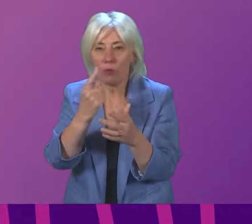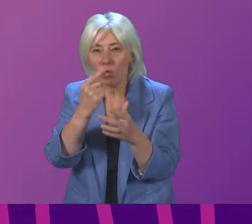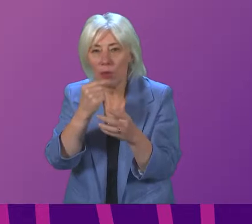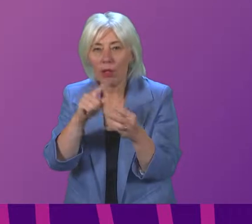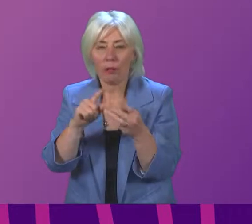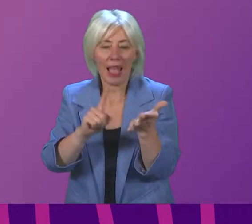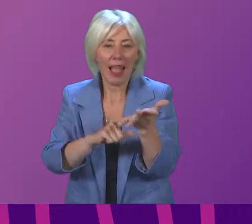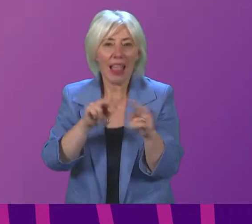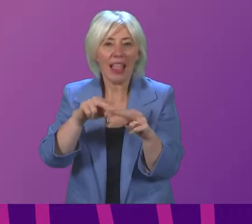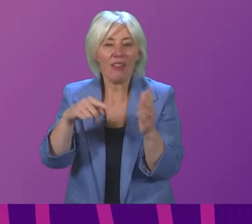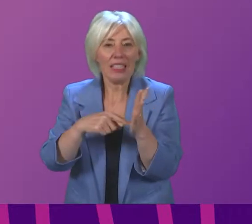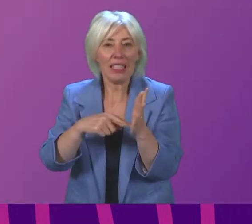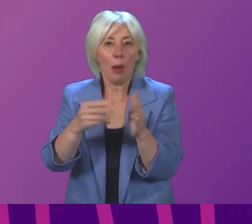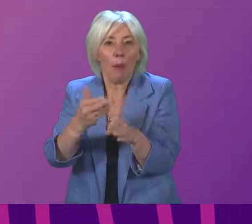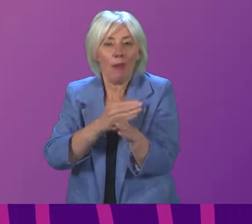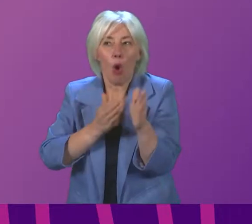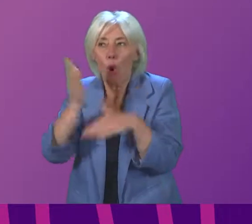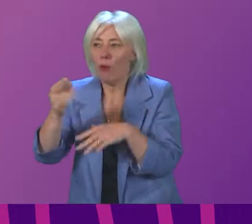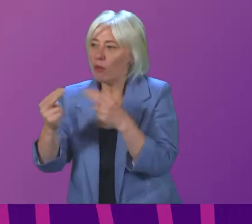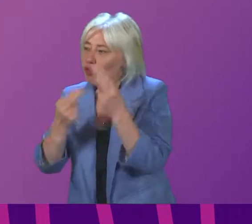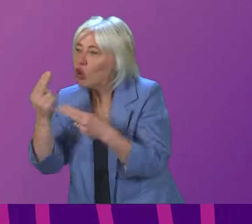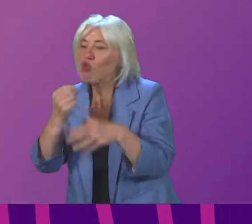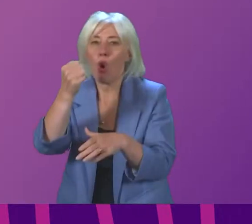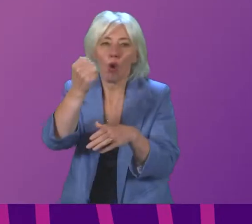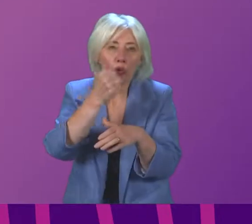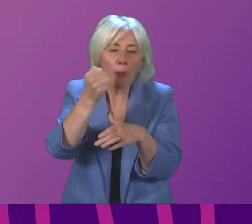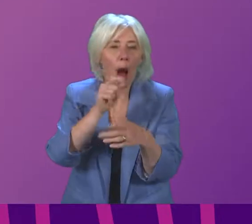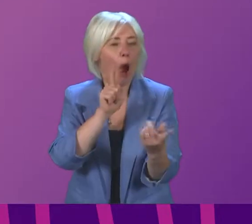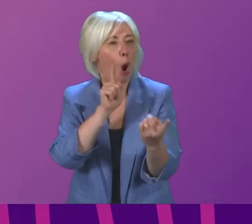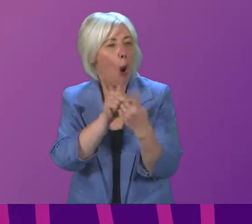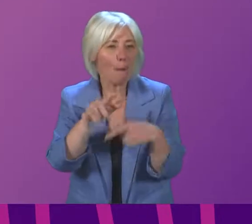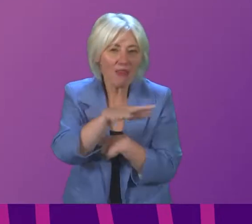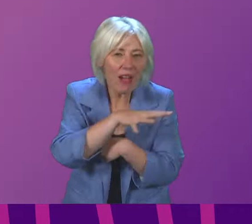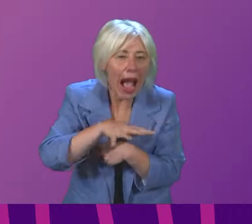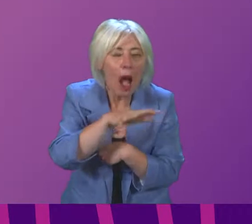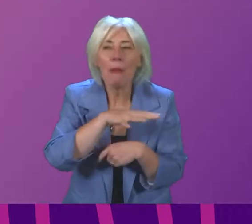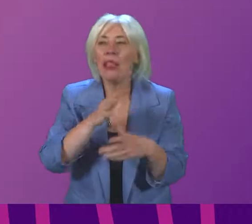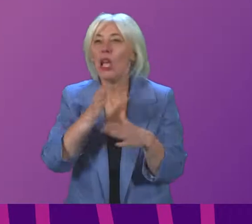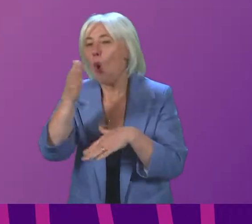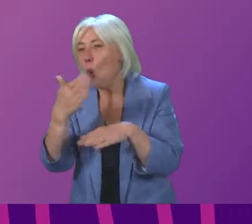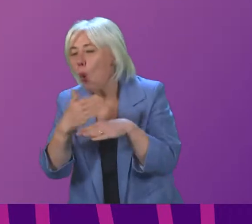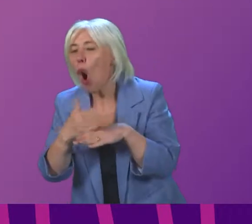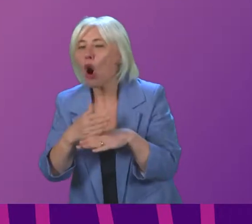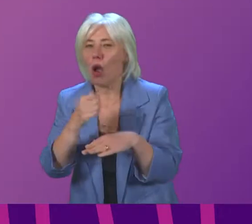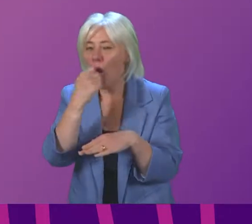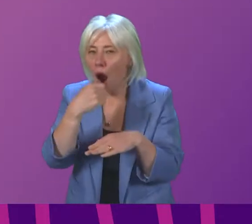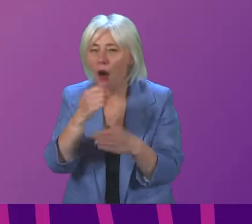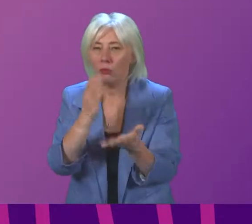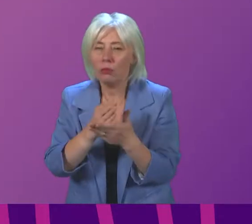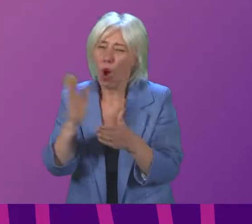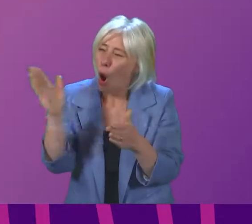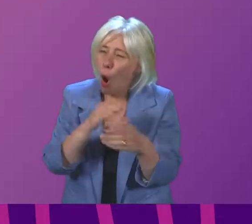test before you go to bars and restaurants, before you go to meet your family and before you go to work. And take every